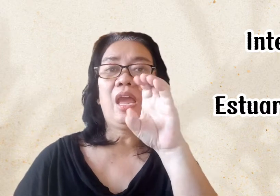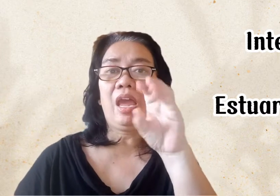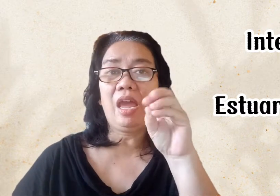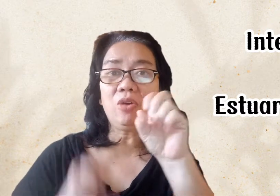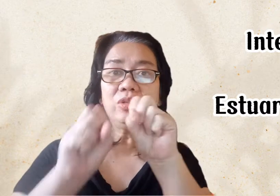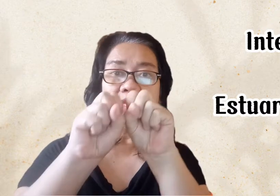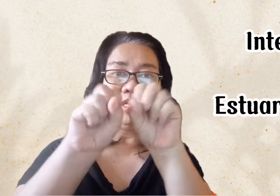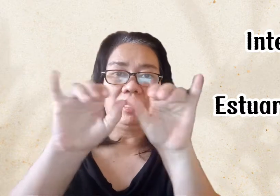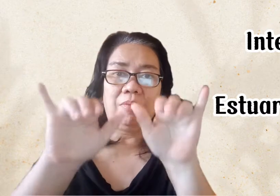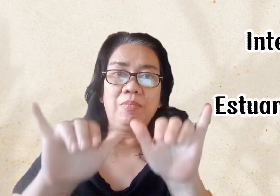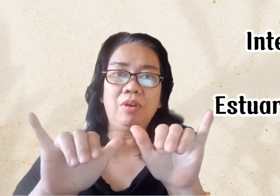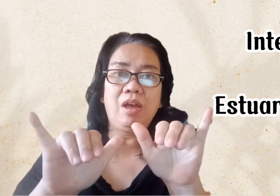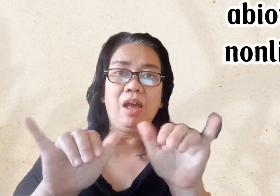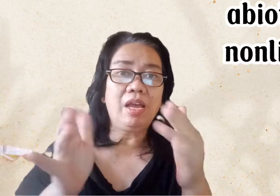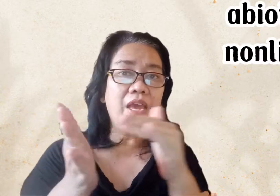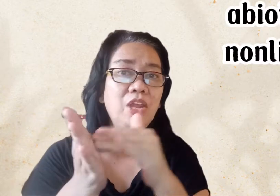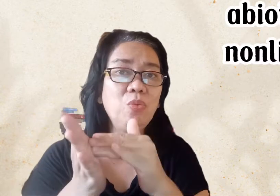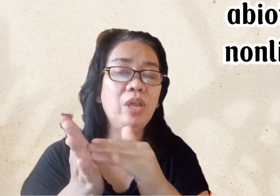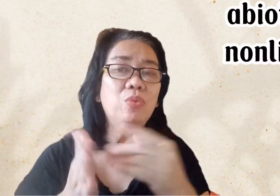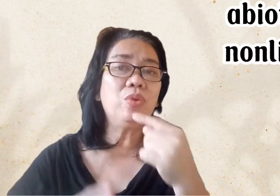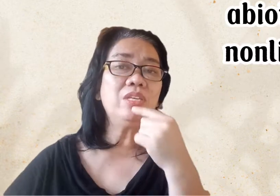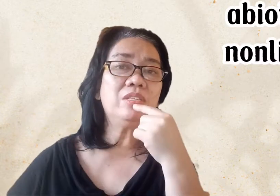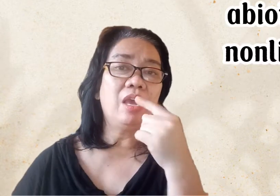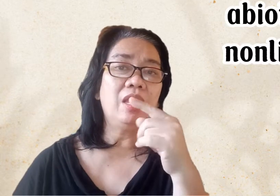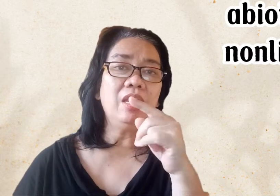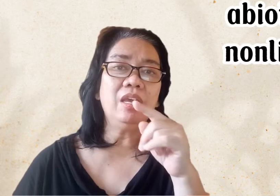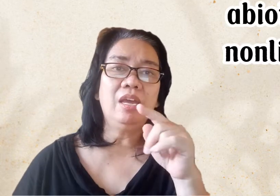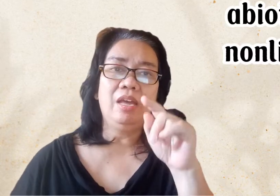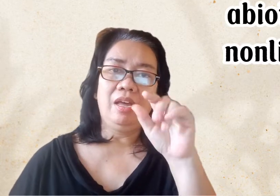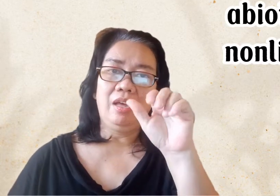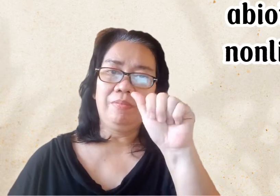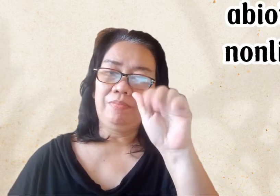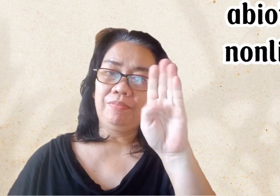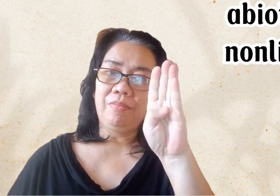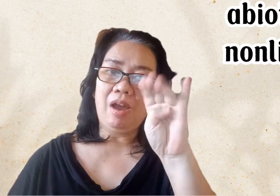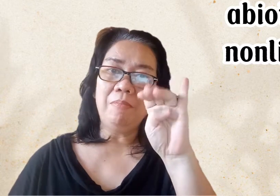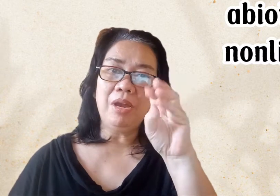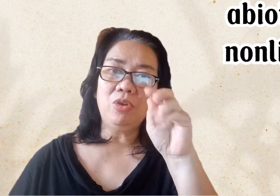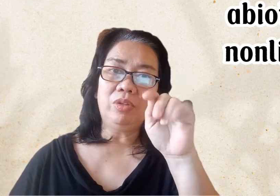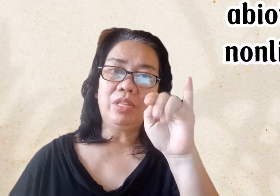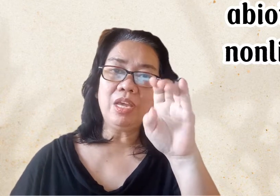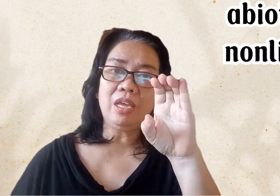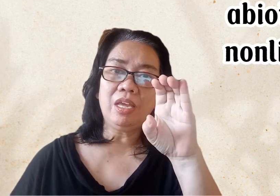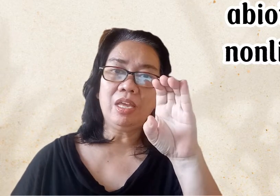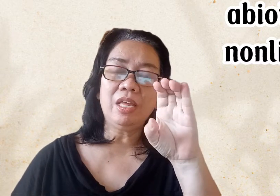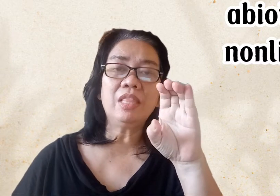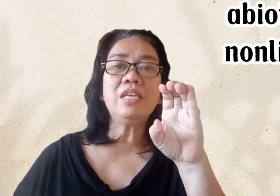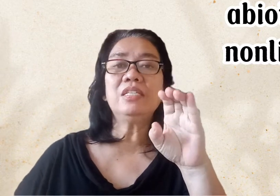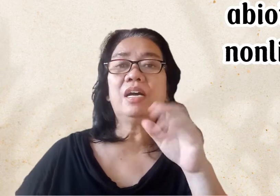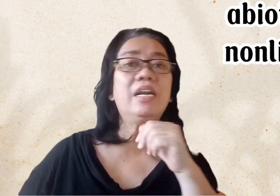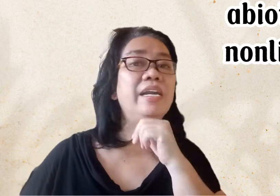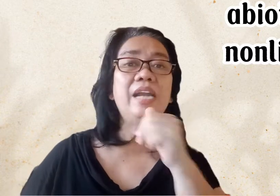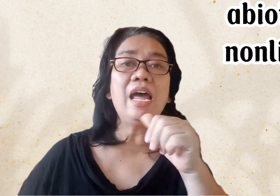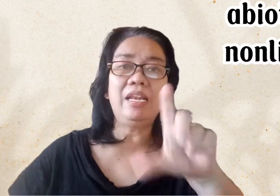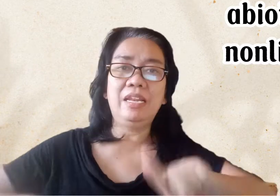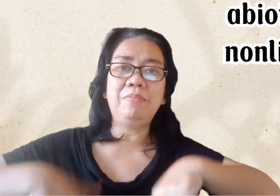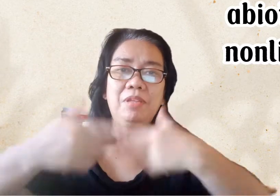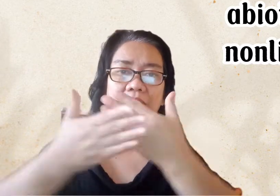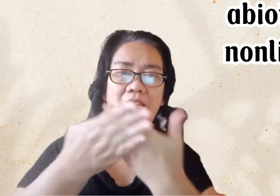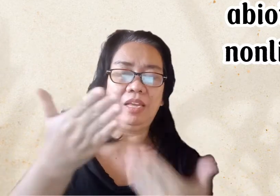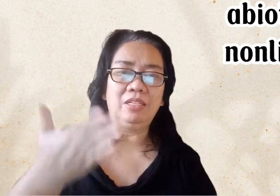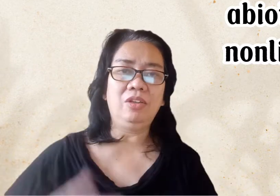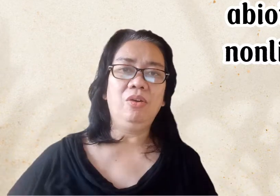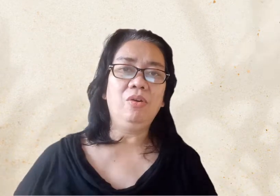ecosystem. Again, when we say abiotic, these are non